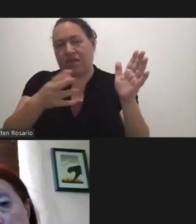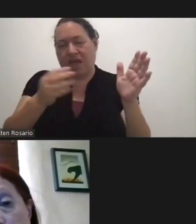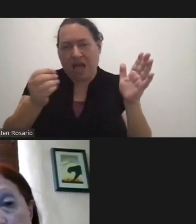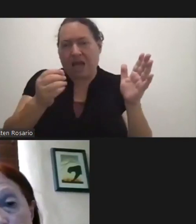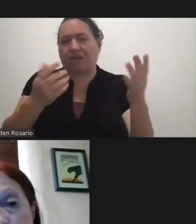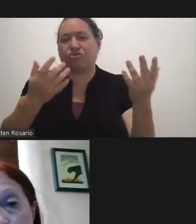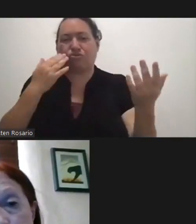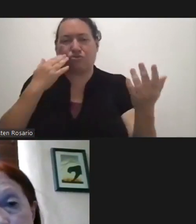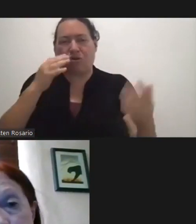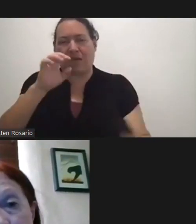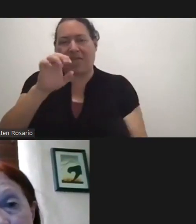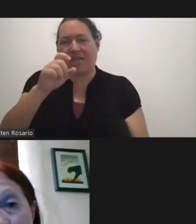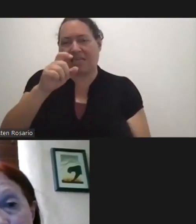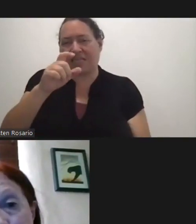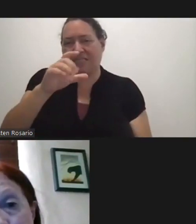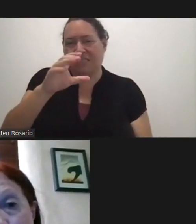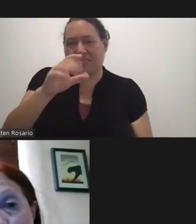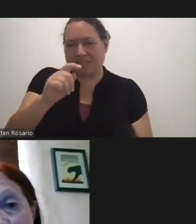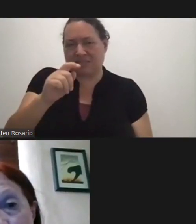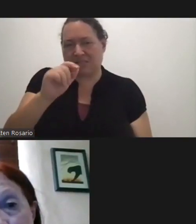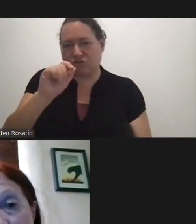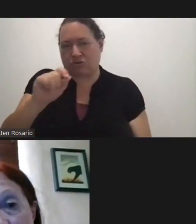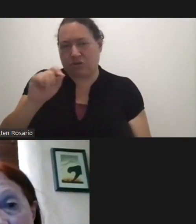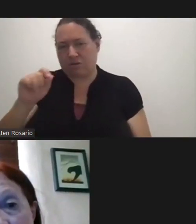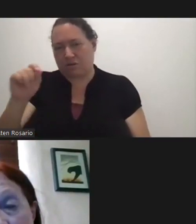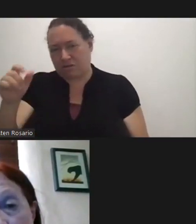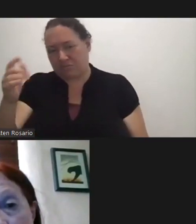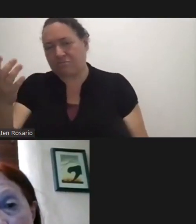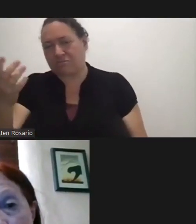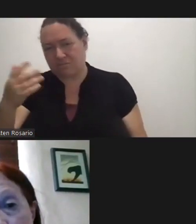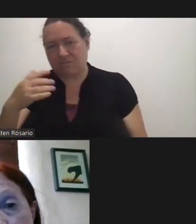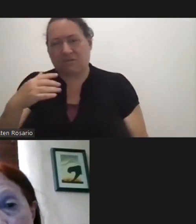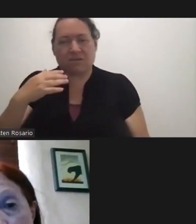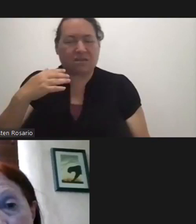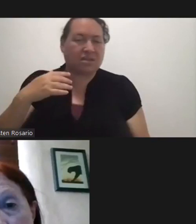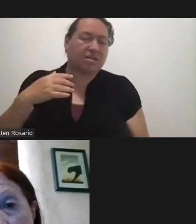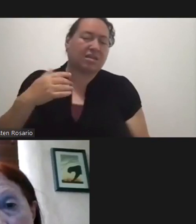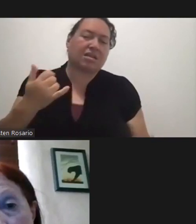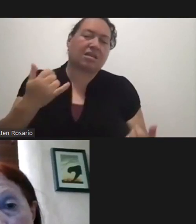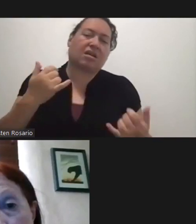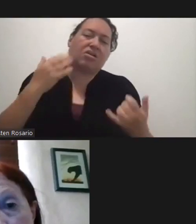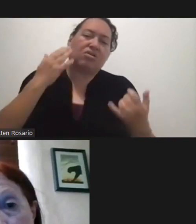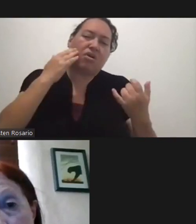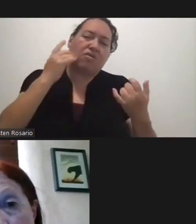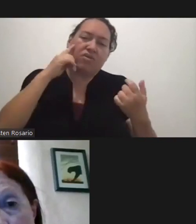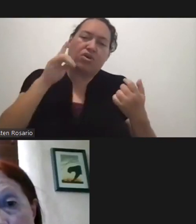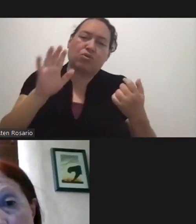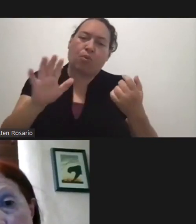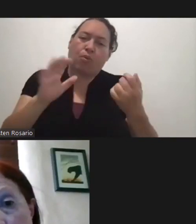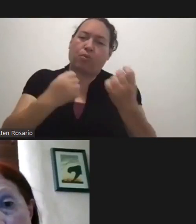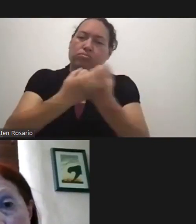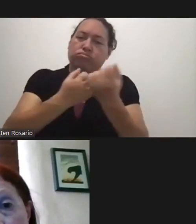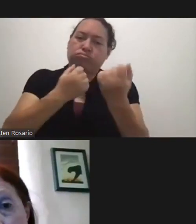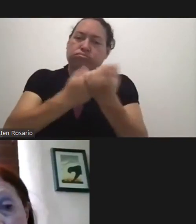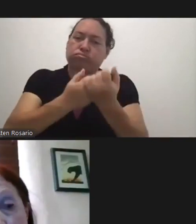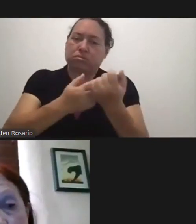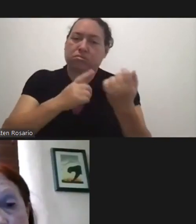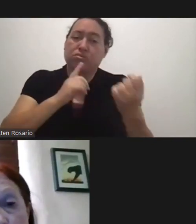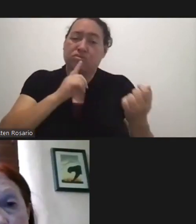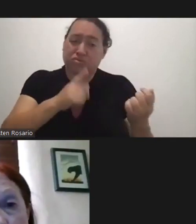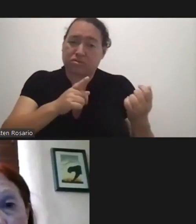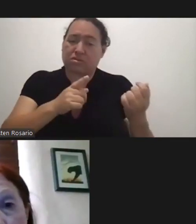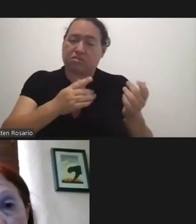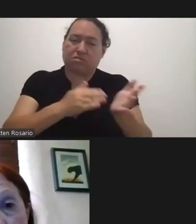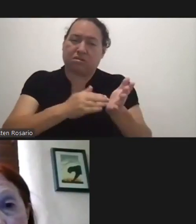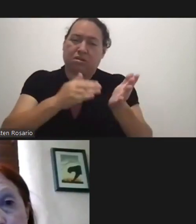So Things Are You Know More Just For Your Assurances You Know We Make Our Decisions Again Based